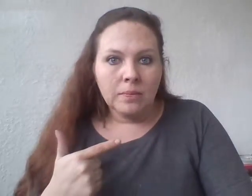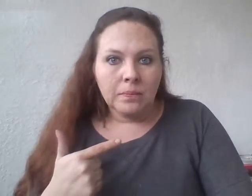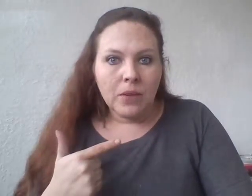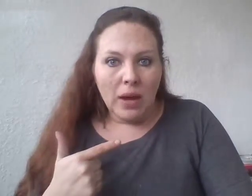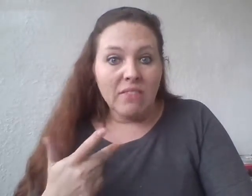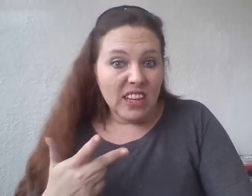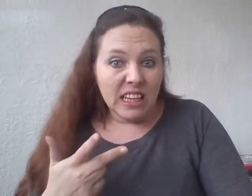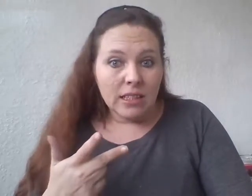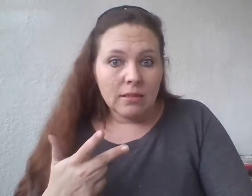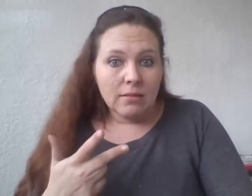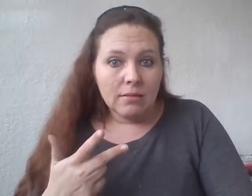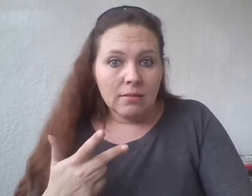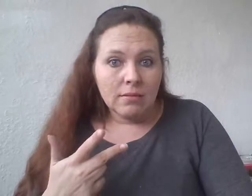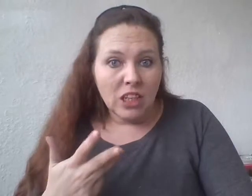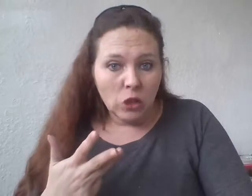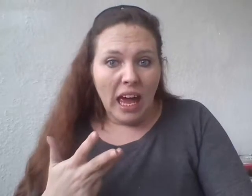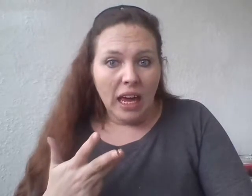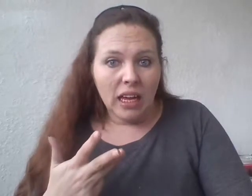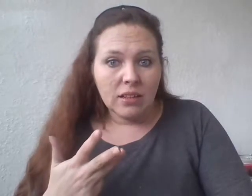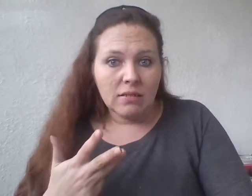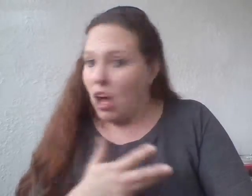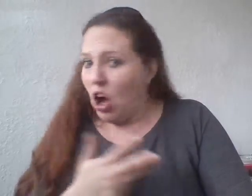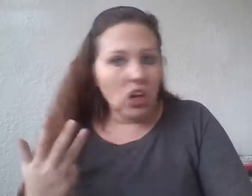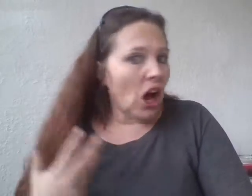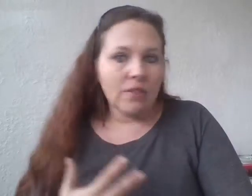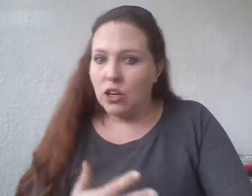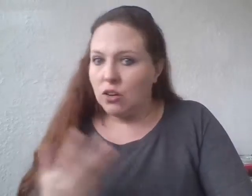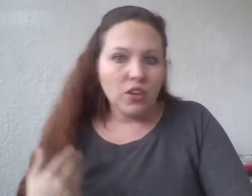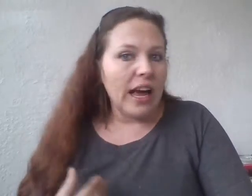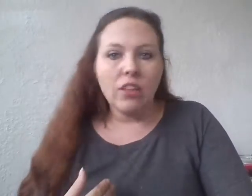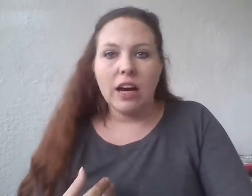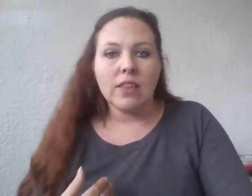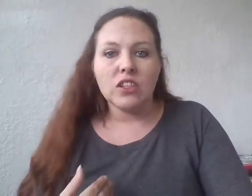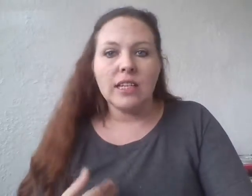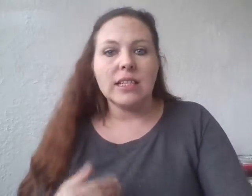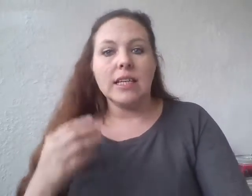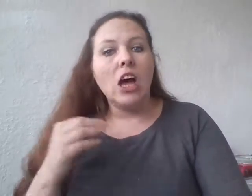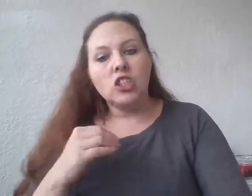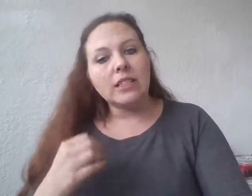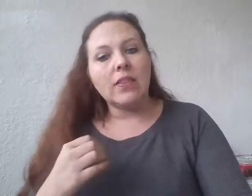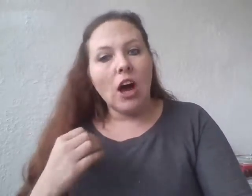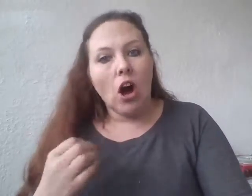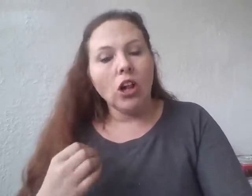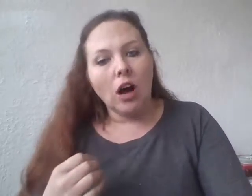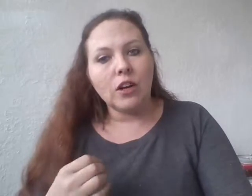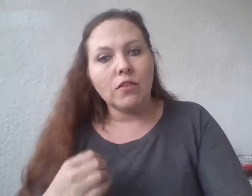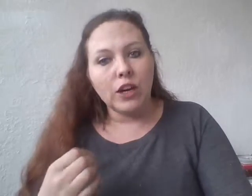OK, Finland, the UK, they all offer free health care to their citizens, just like they all offer free